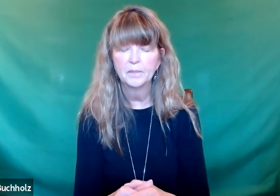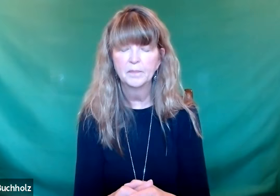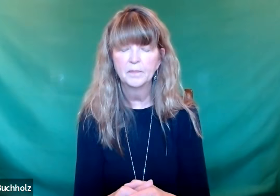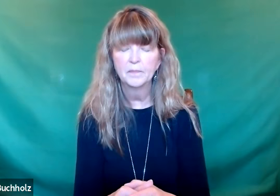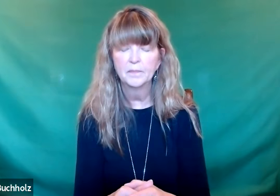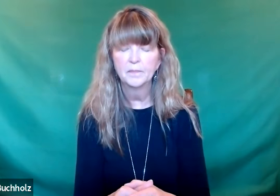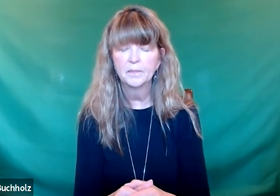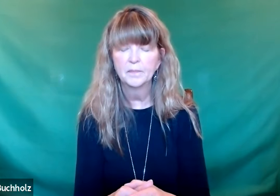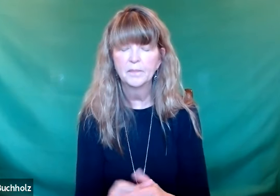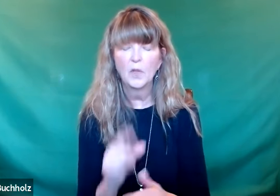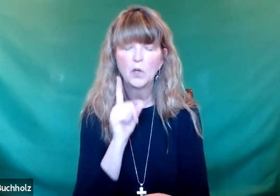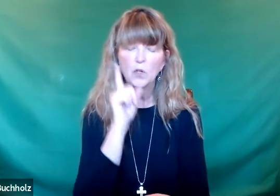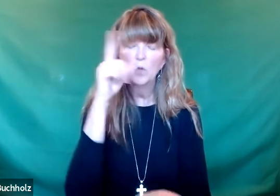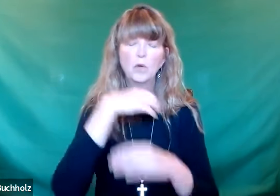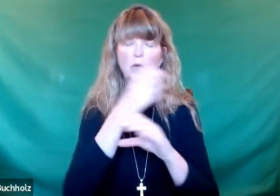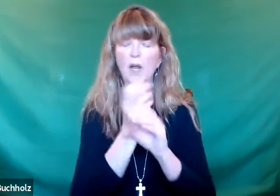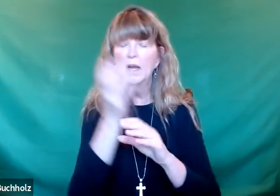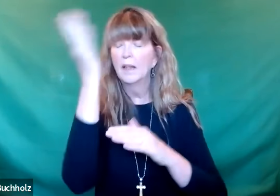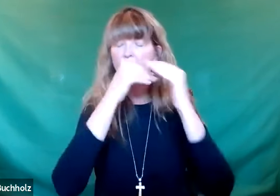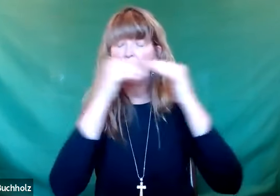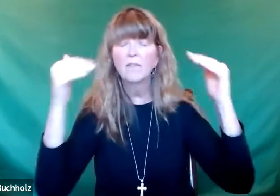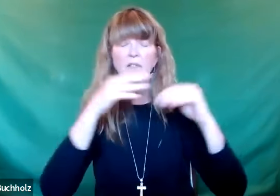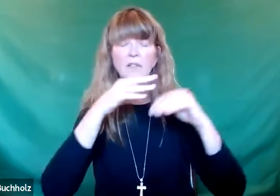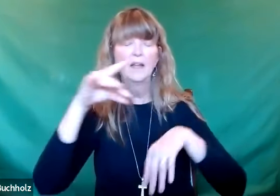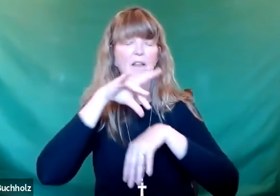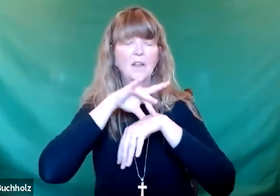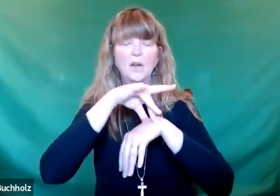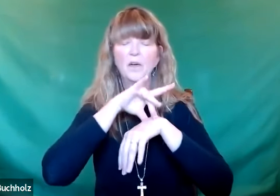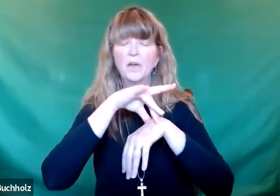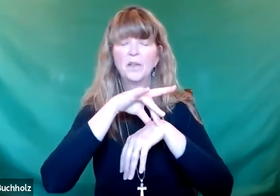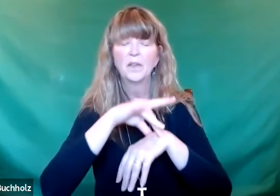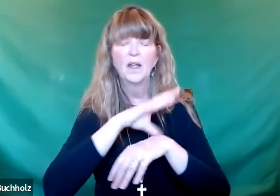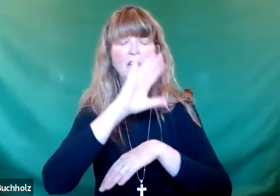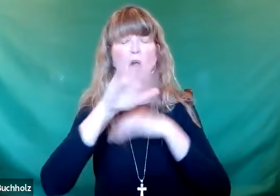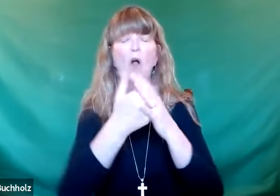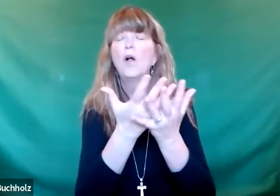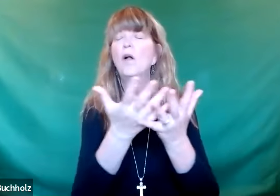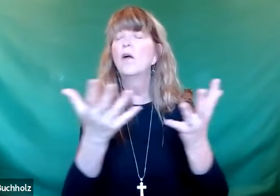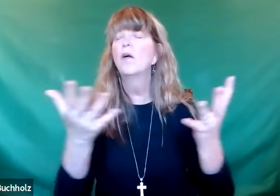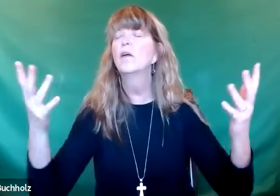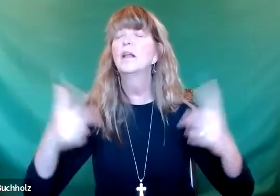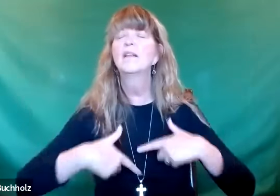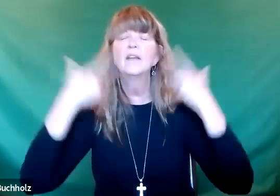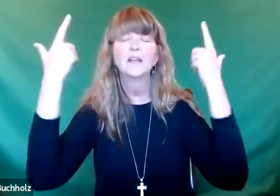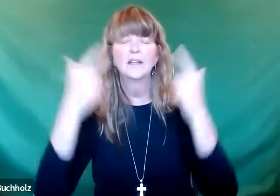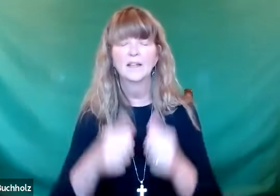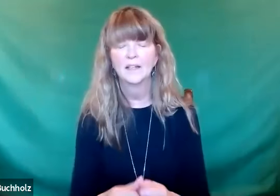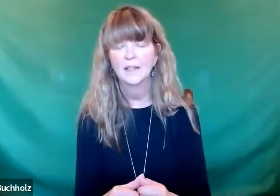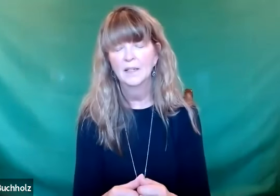Precious Creator, you created the heavens and the earth and all that is within.